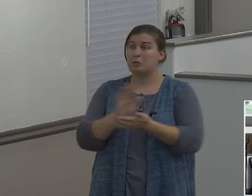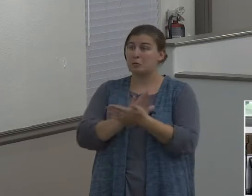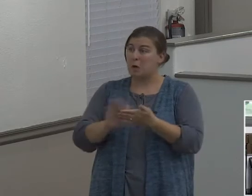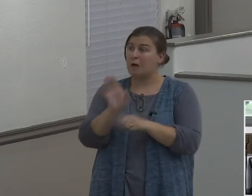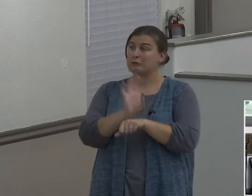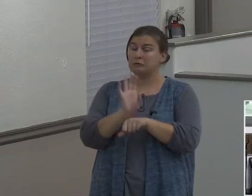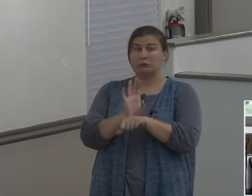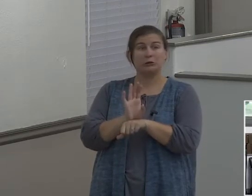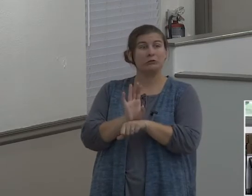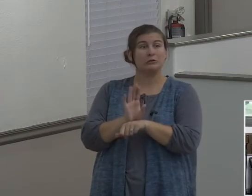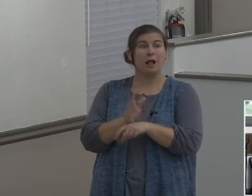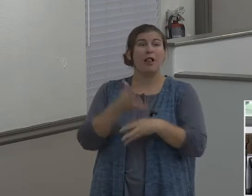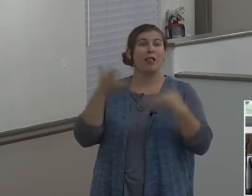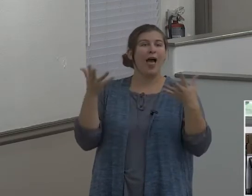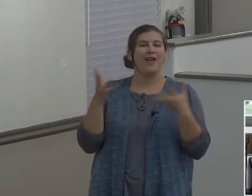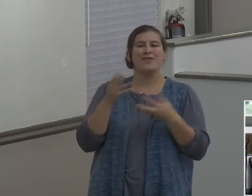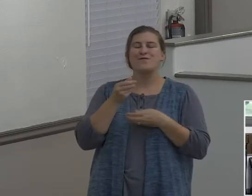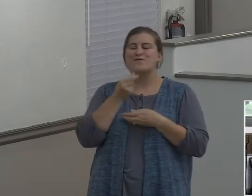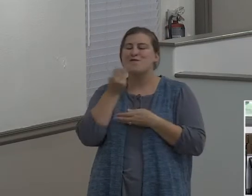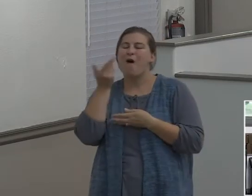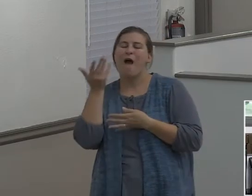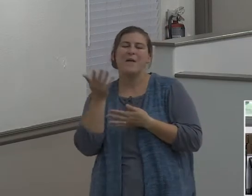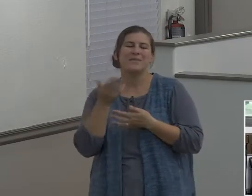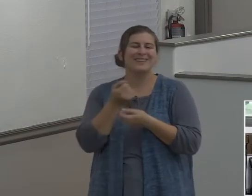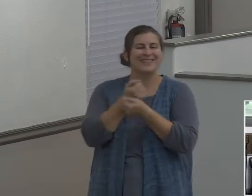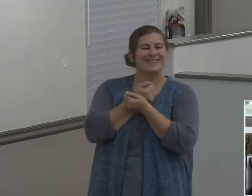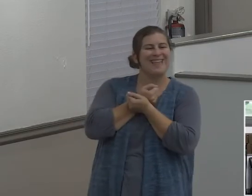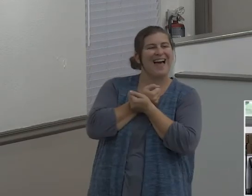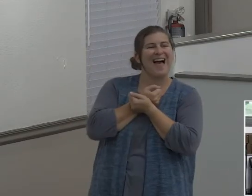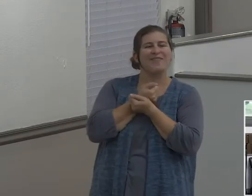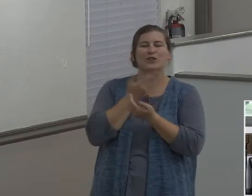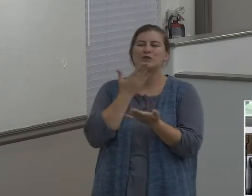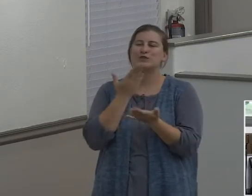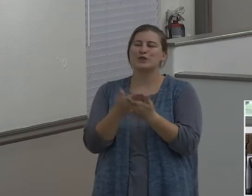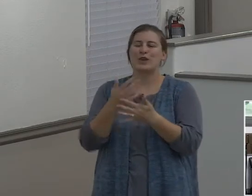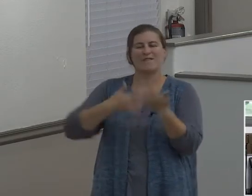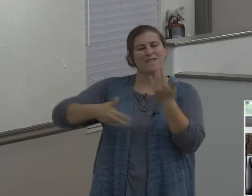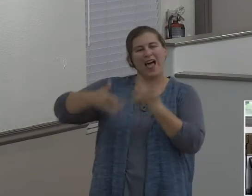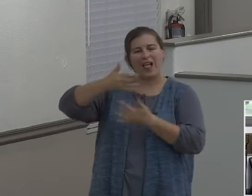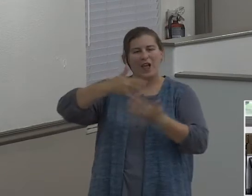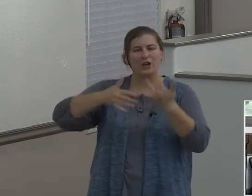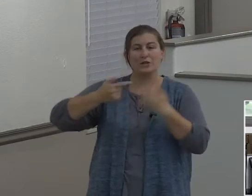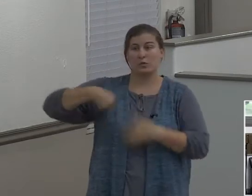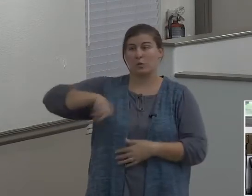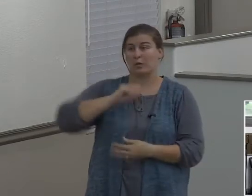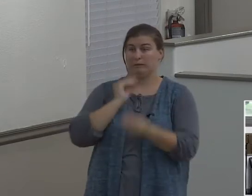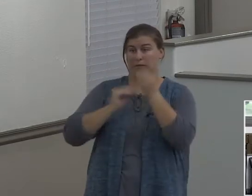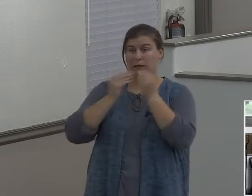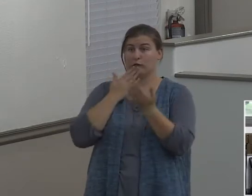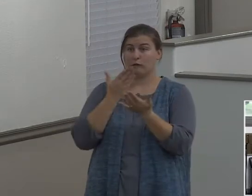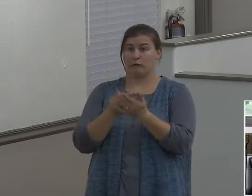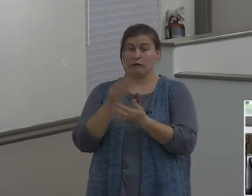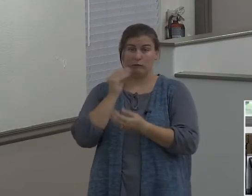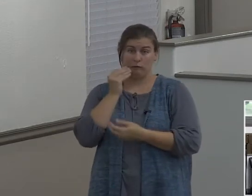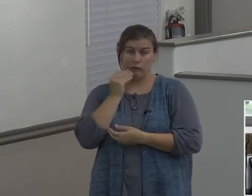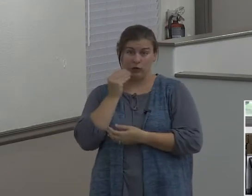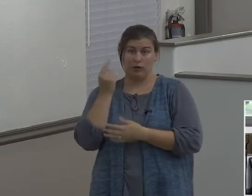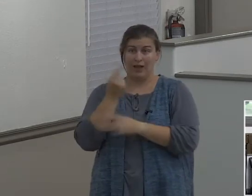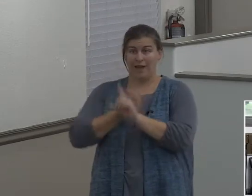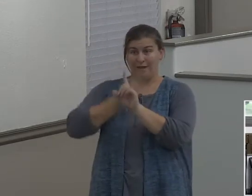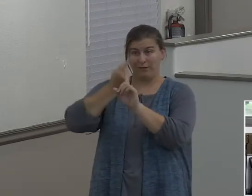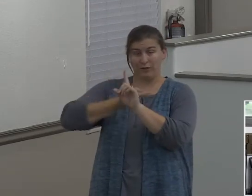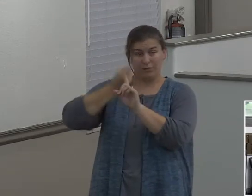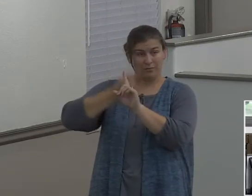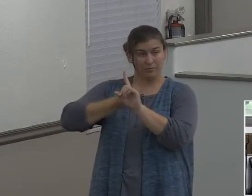warmth and love. Good fellowship. I mean, we eat good food once a month. I mean, we, I mean, we know how to